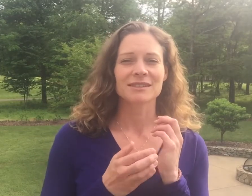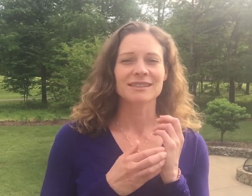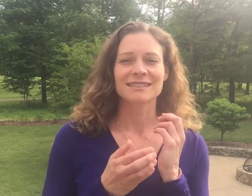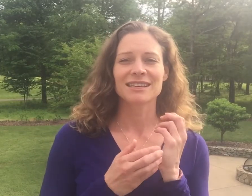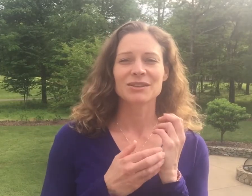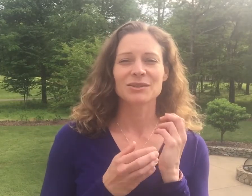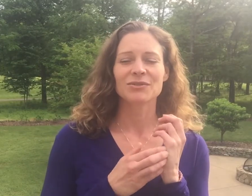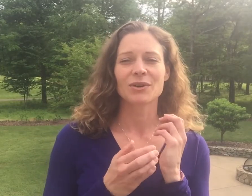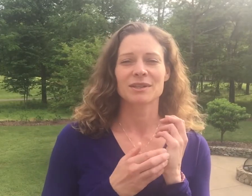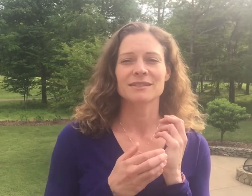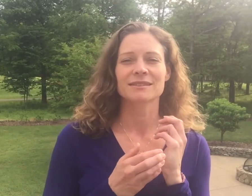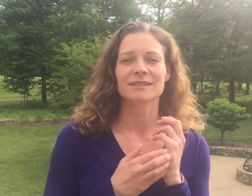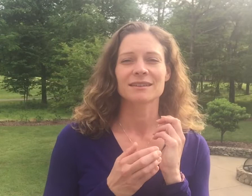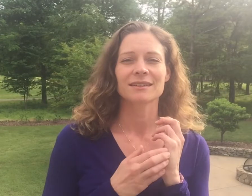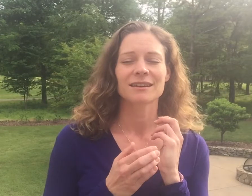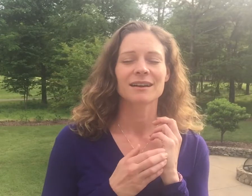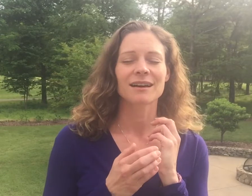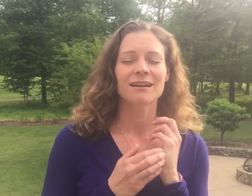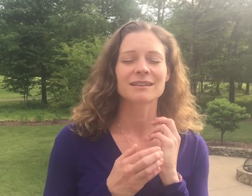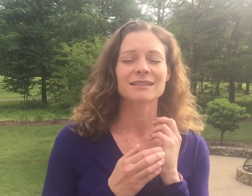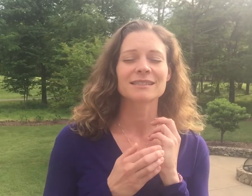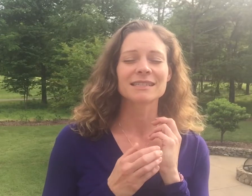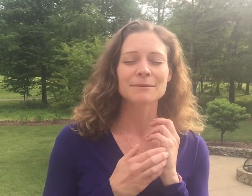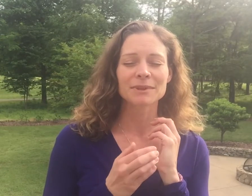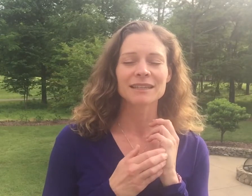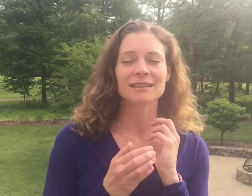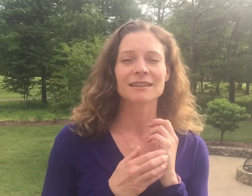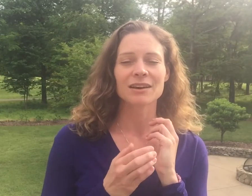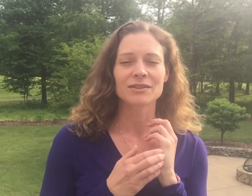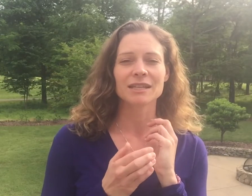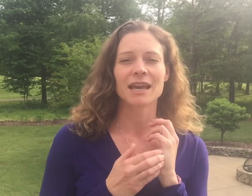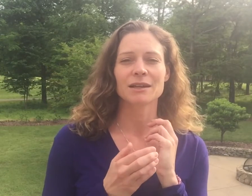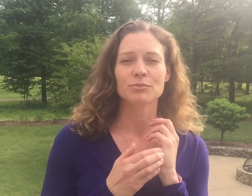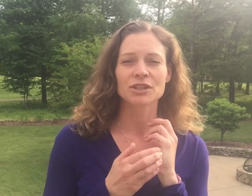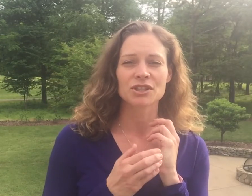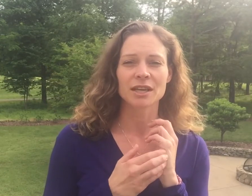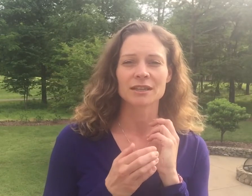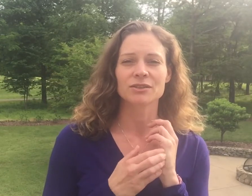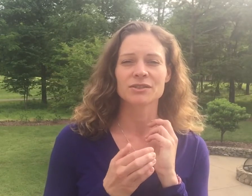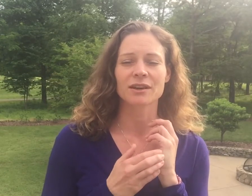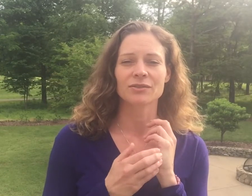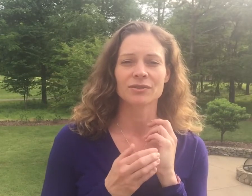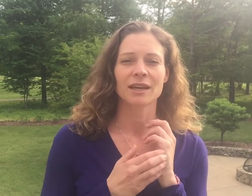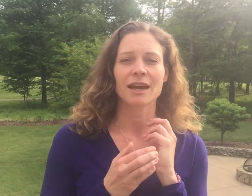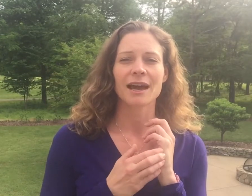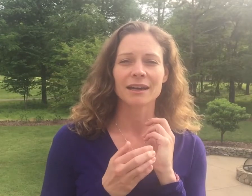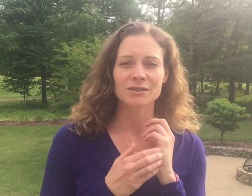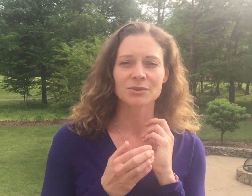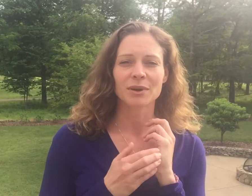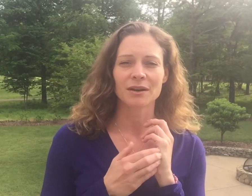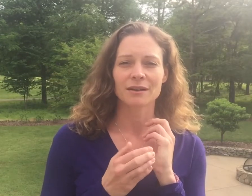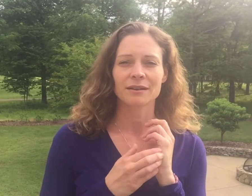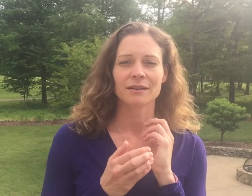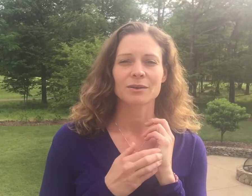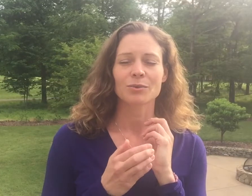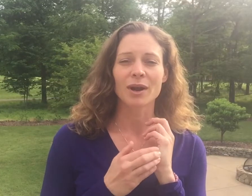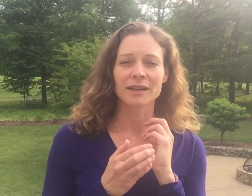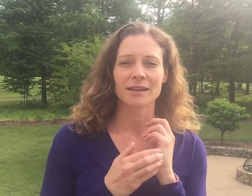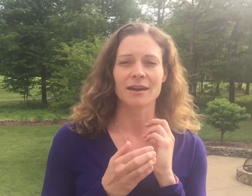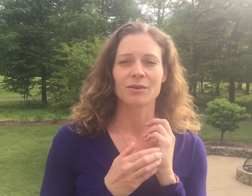just continue to focus on deeply loving and appreciating yourself as you are right now.